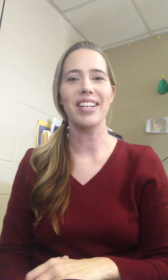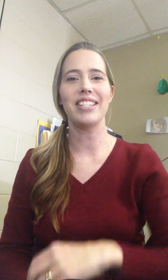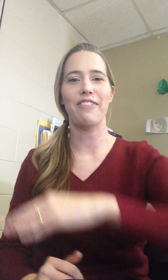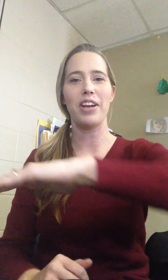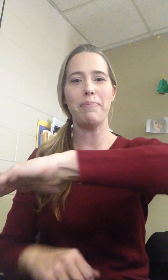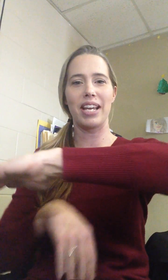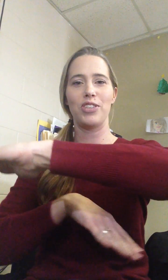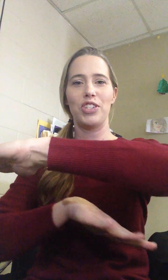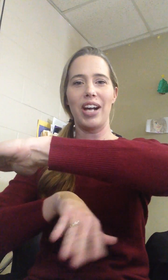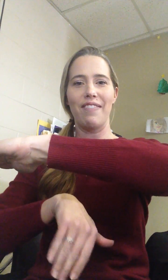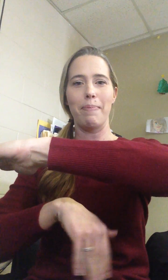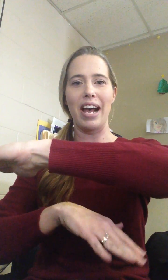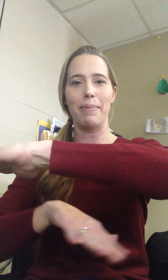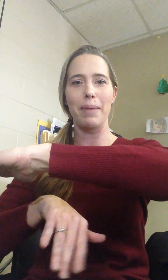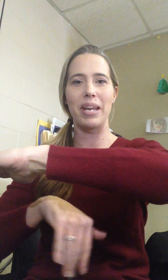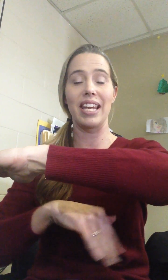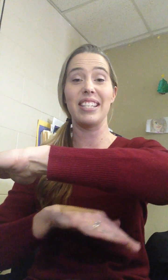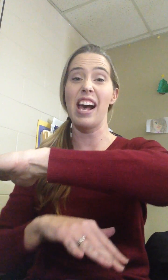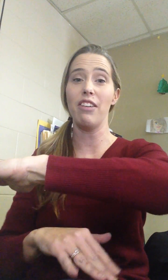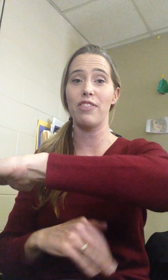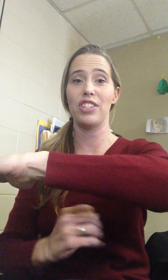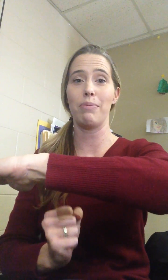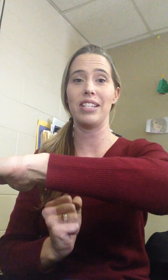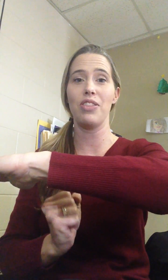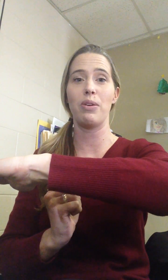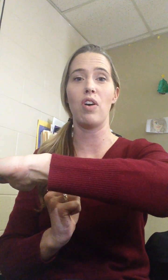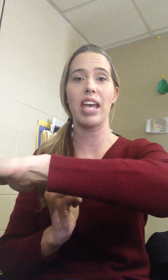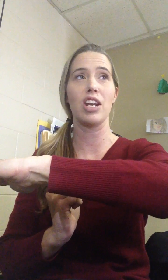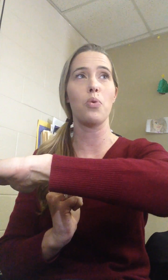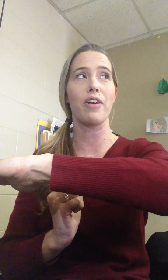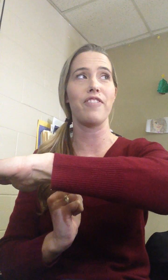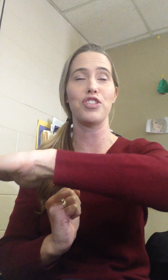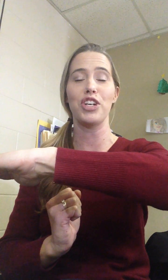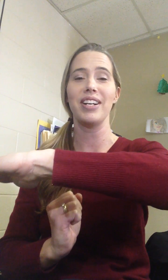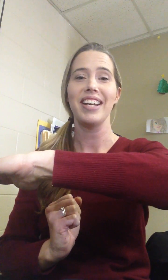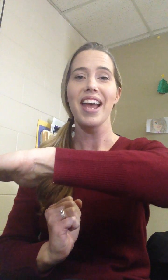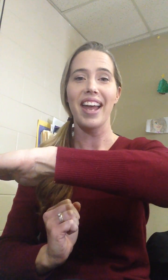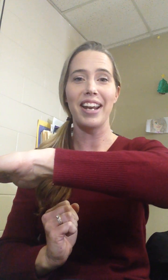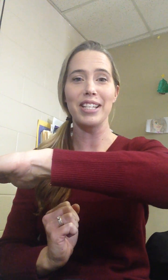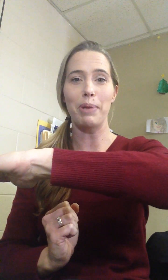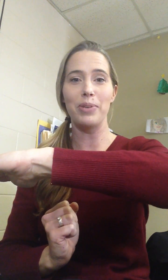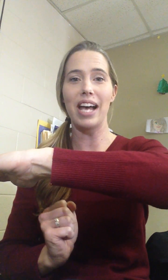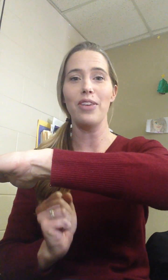is different because you still have the magma but it gets out for some reason through a volcano or fissure and it explodes out